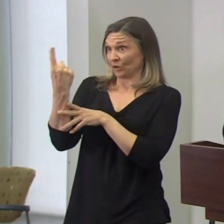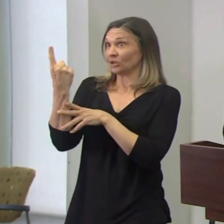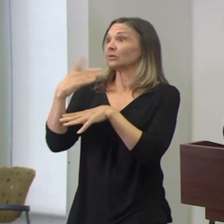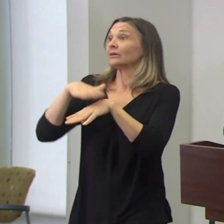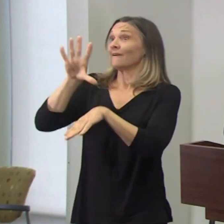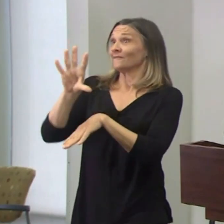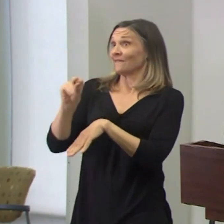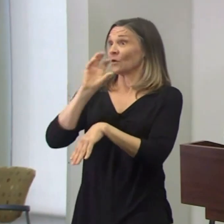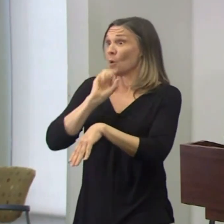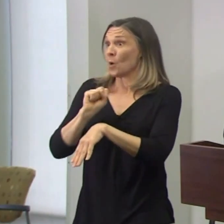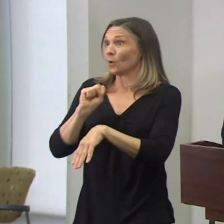everybody 16 and over. and April